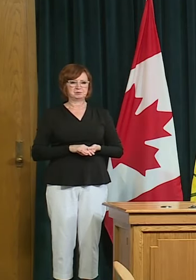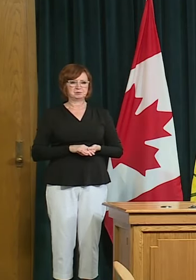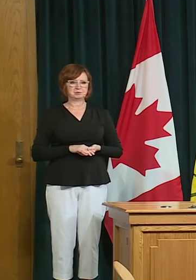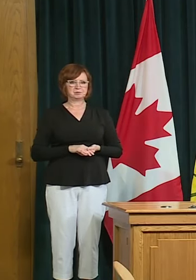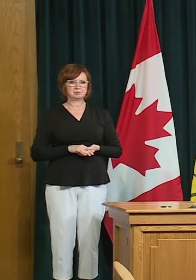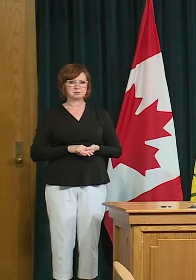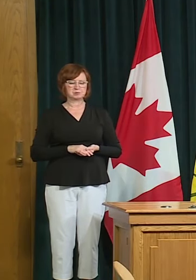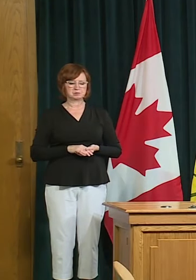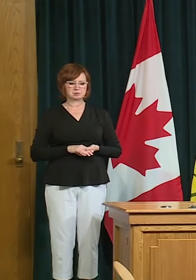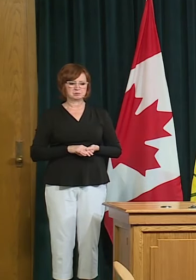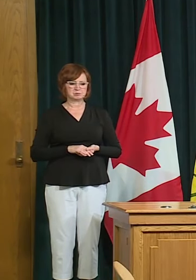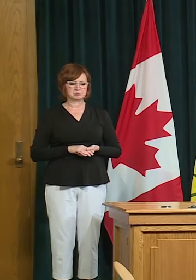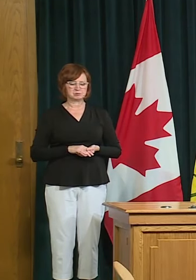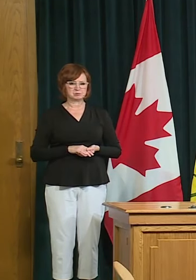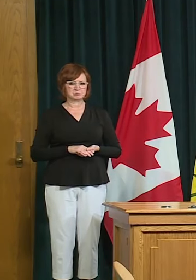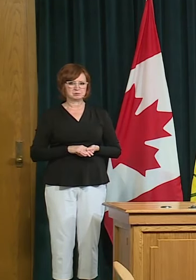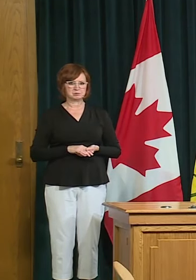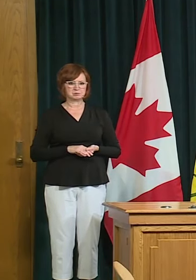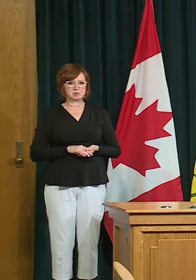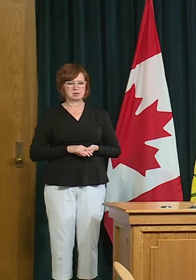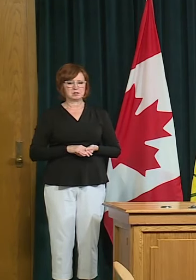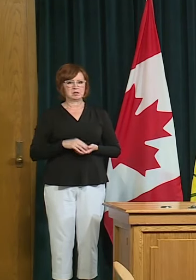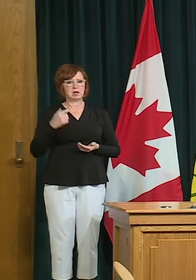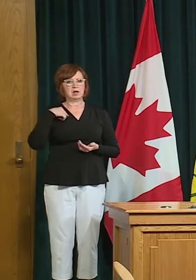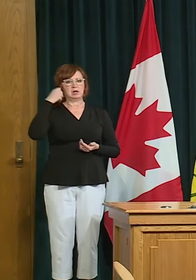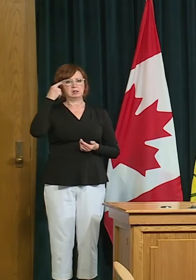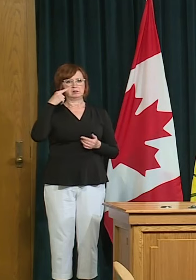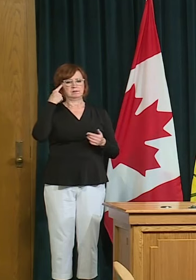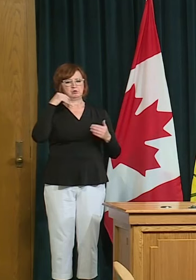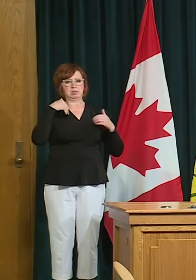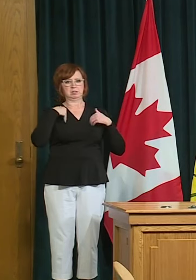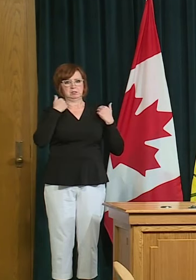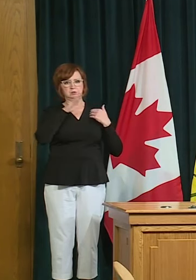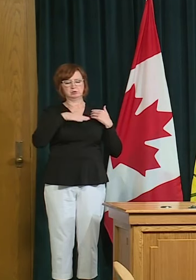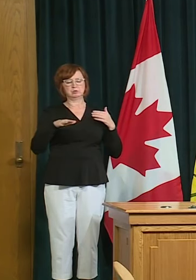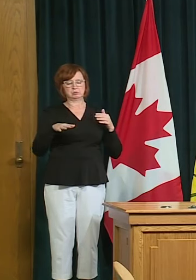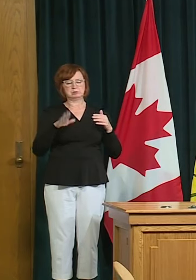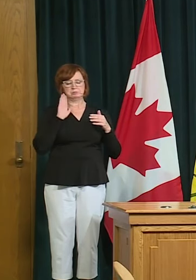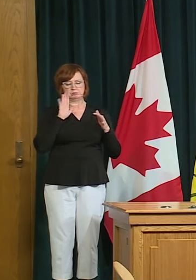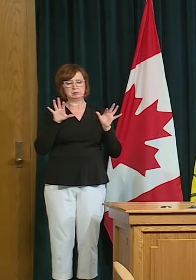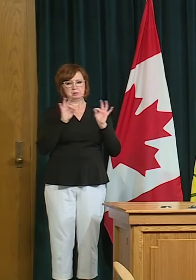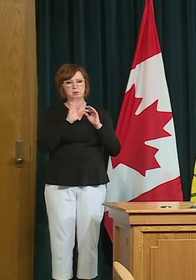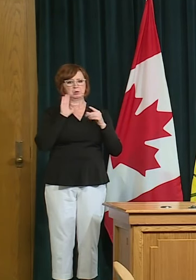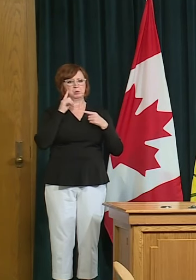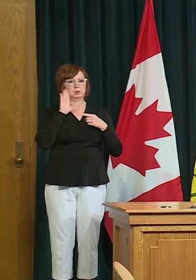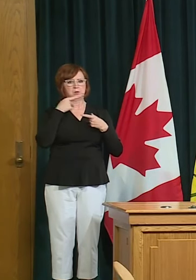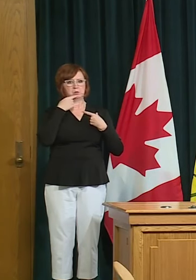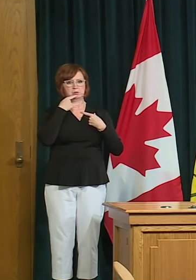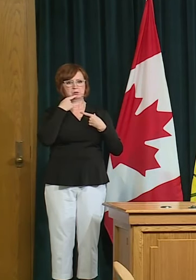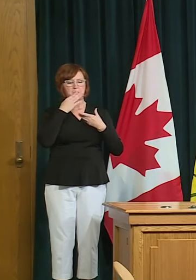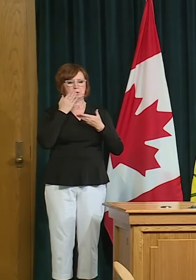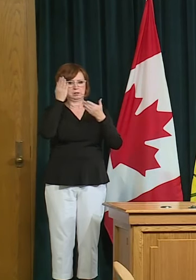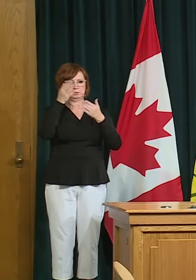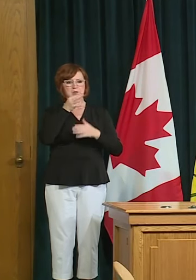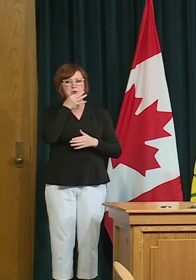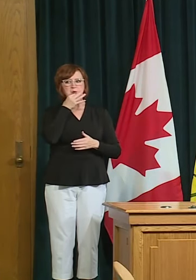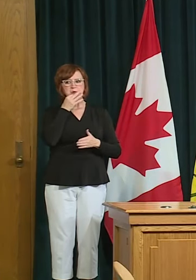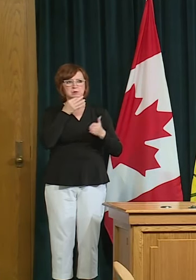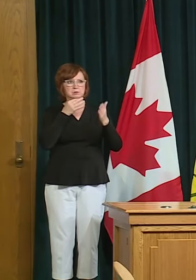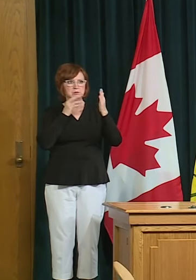especially for younger kids and that that can move forward follow-up keileen